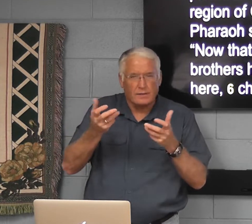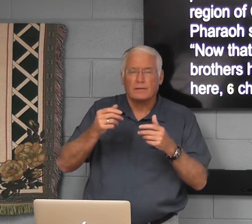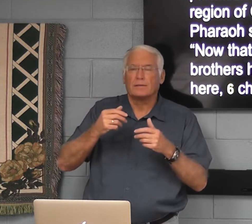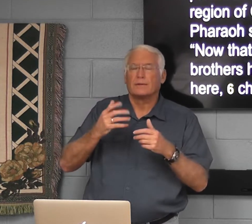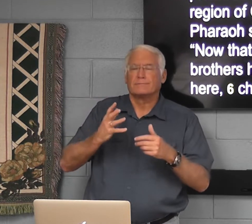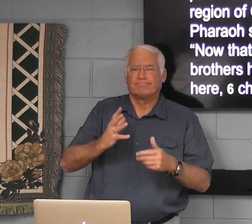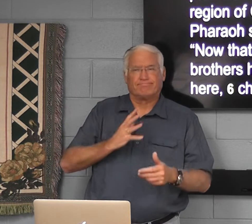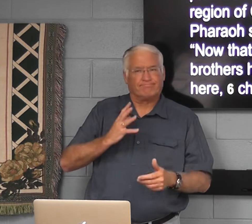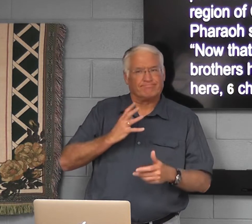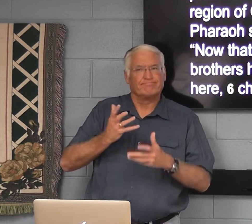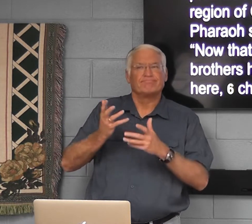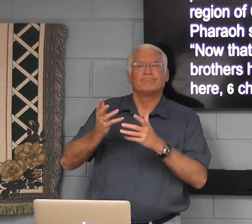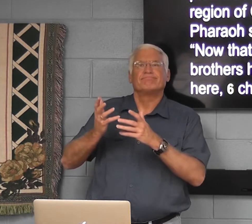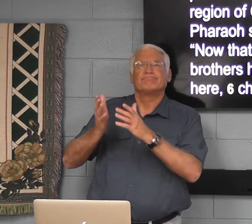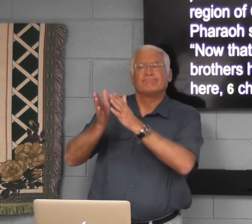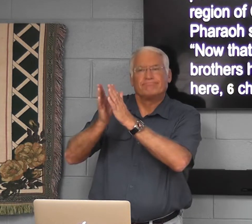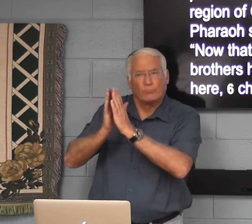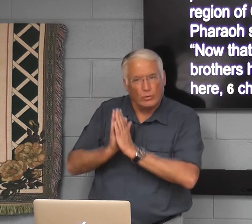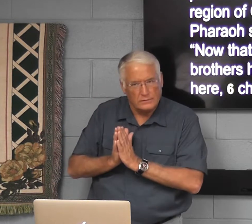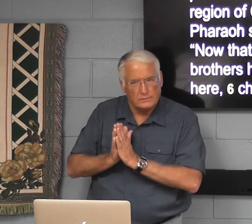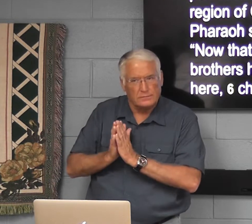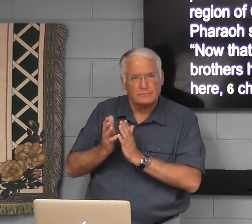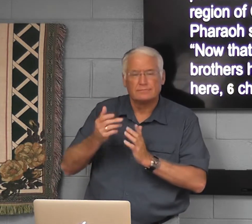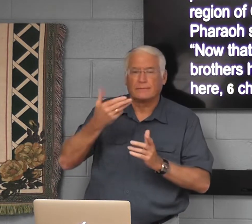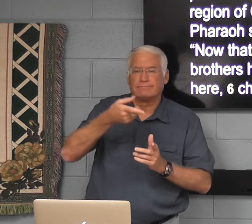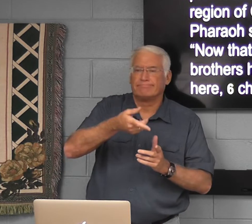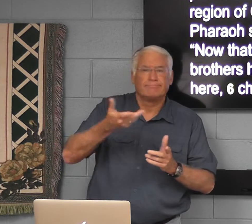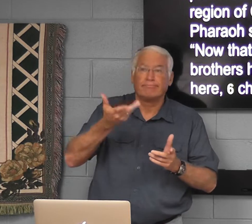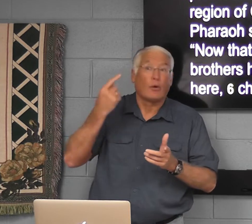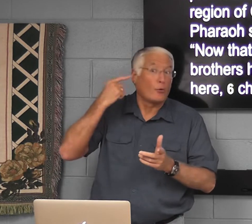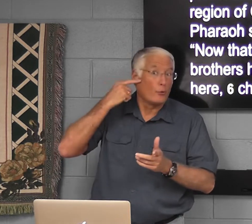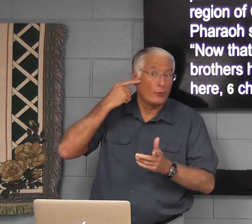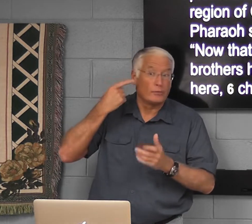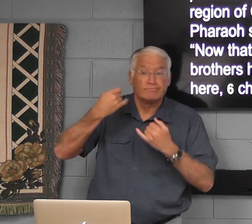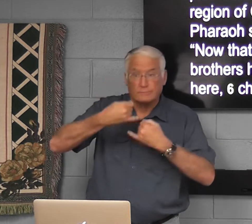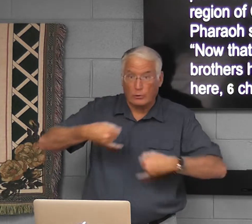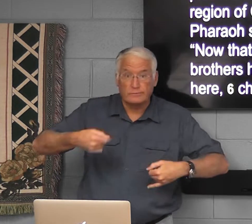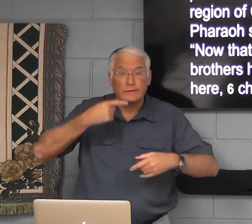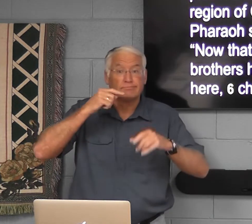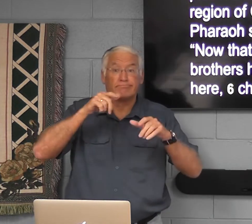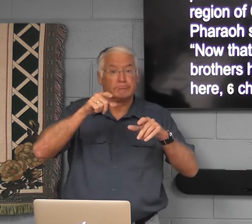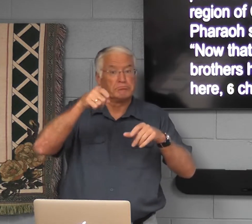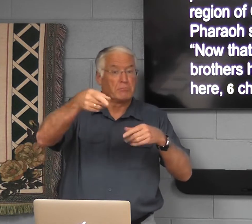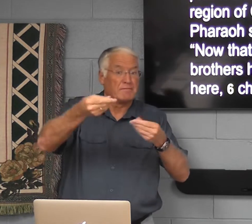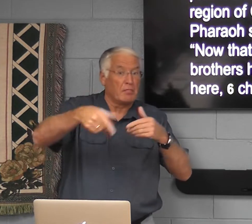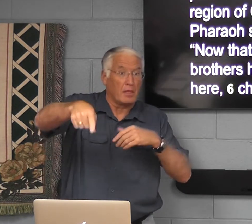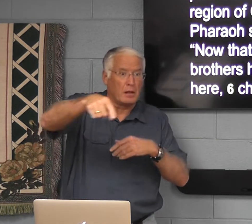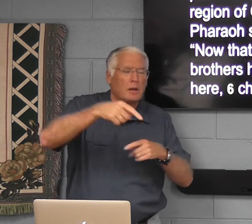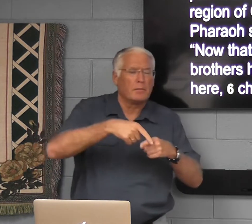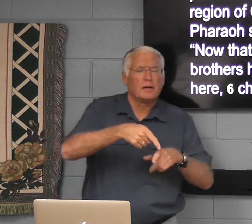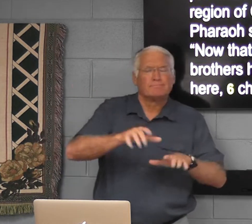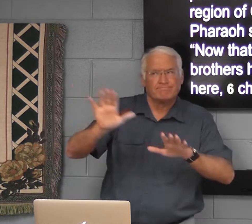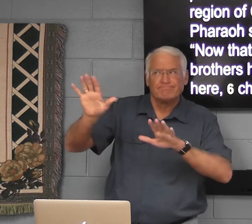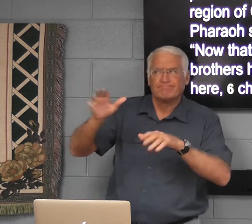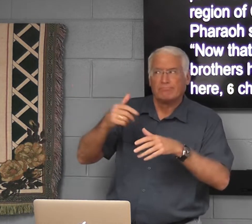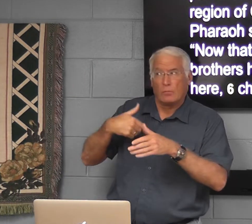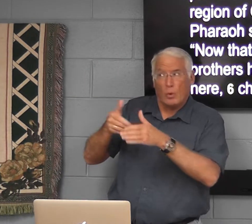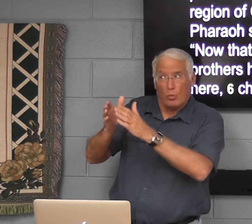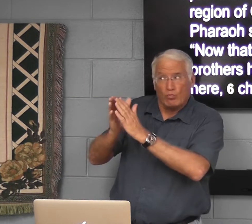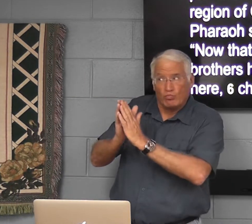They were wanting to be light and proper. They knew that Joseph had said for them to